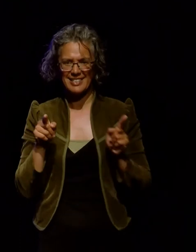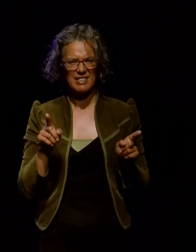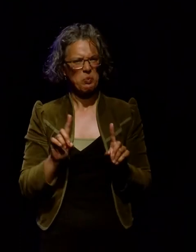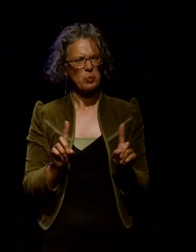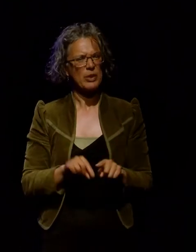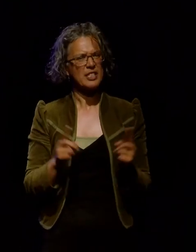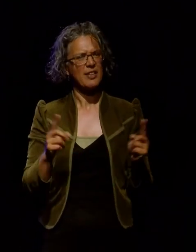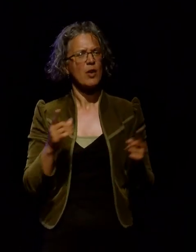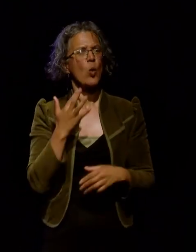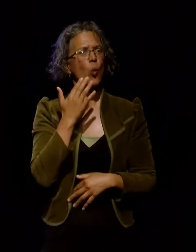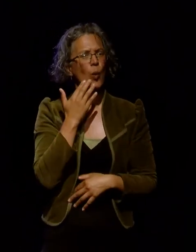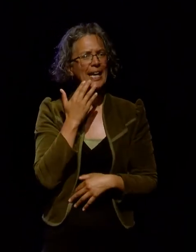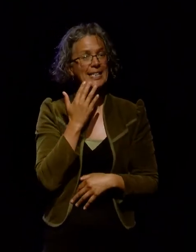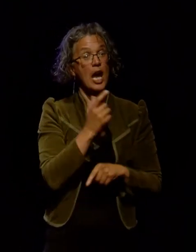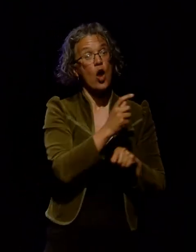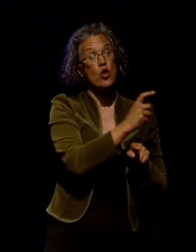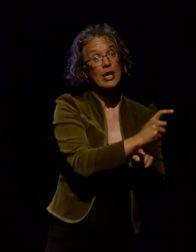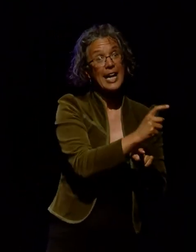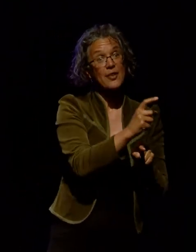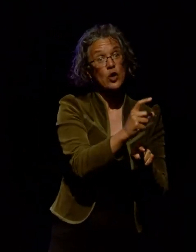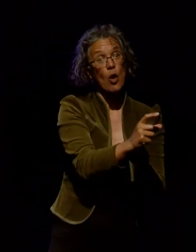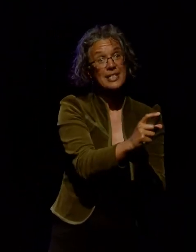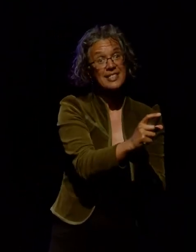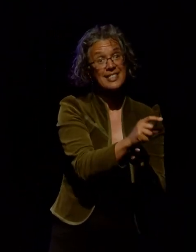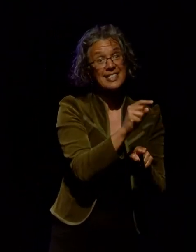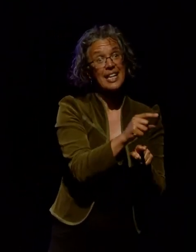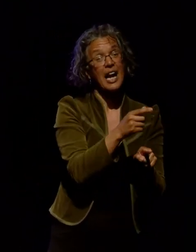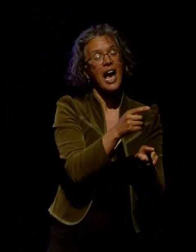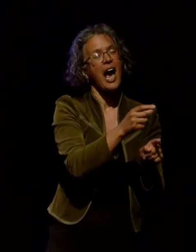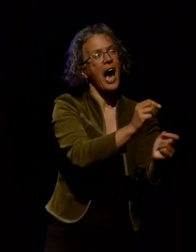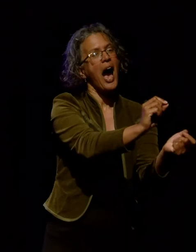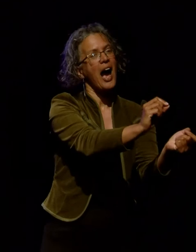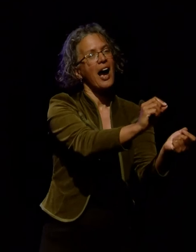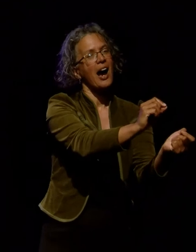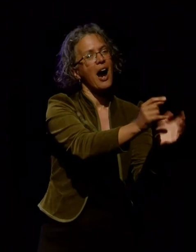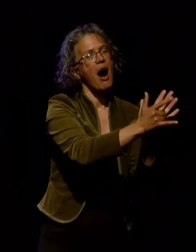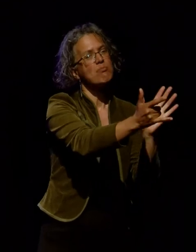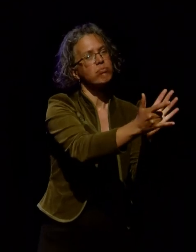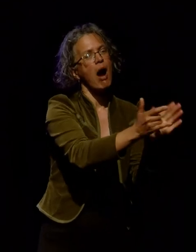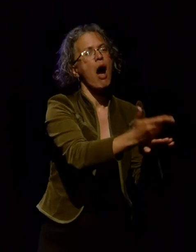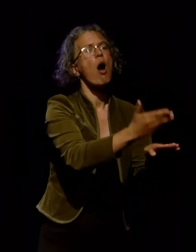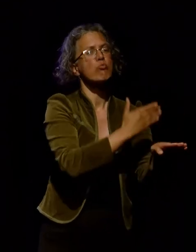Creative Commons licences are granted in advance of someone using the work, kind of like a pre-approval.